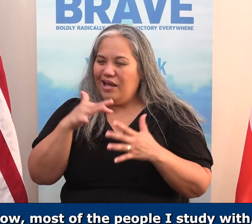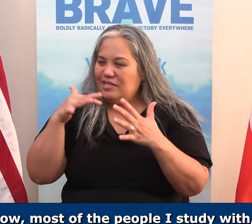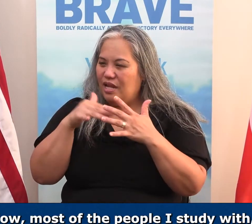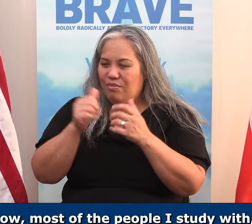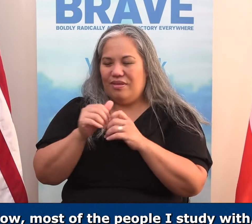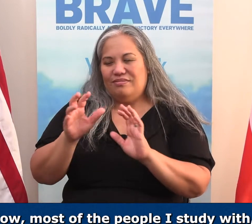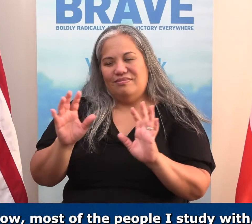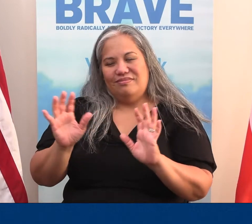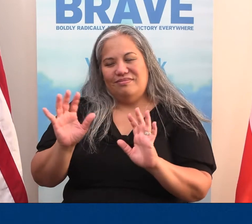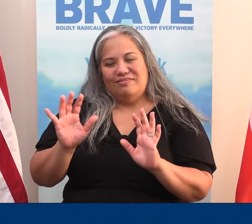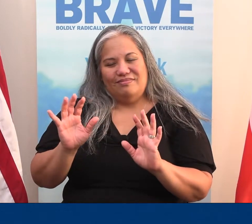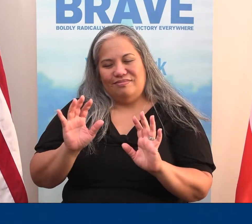uh-uh.